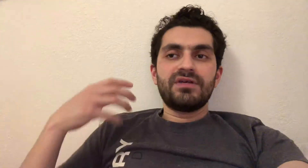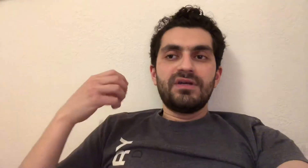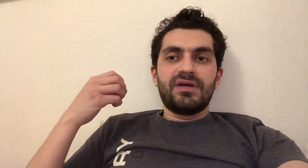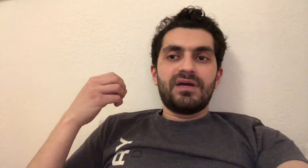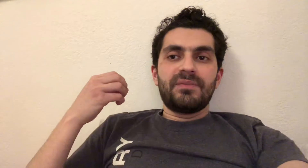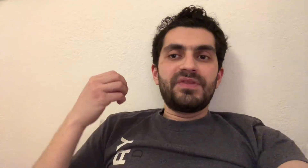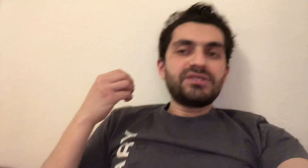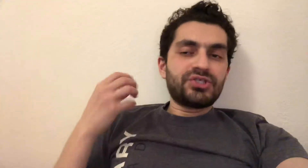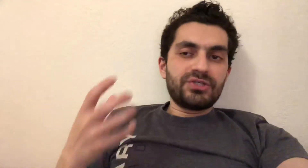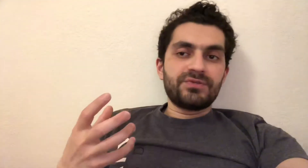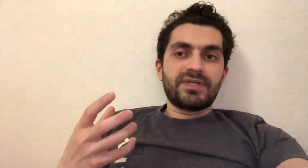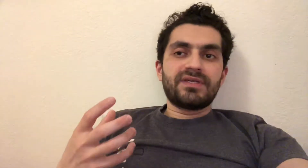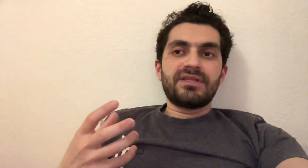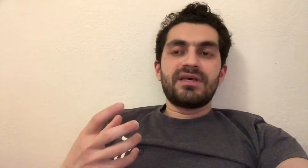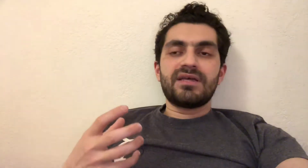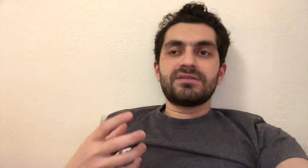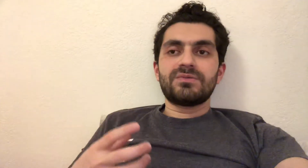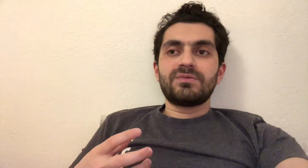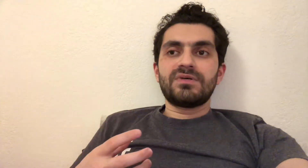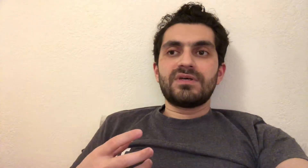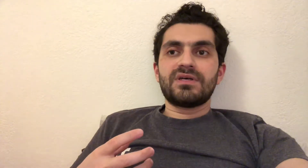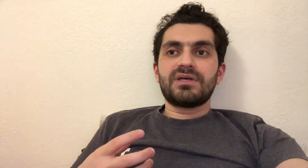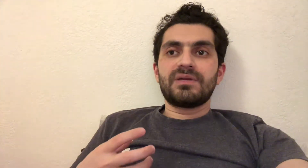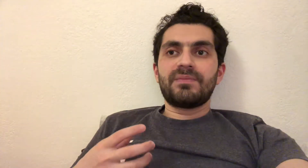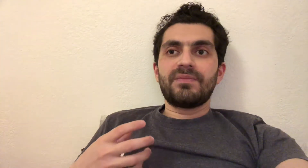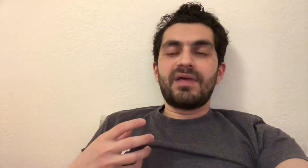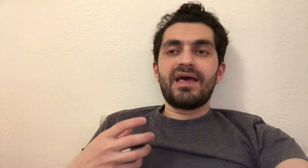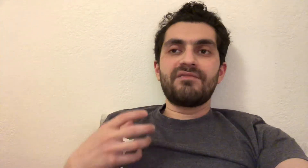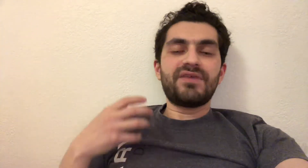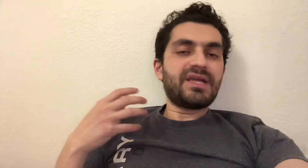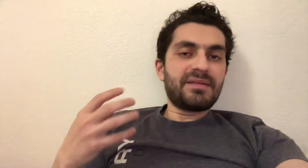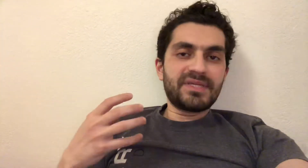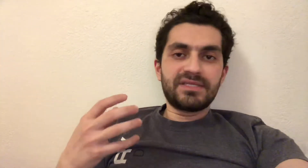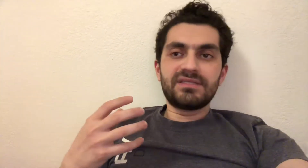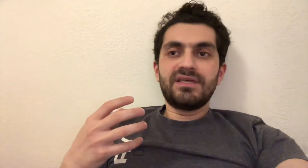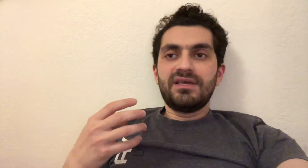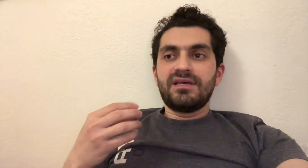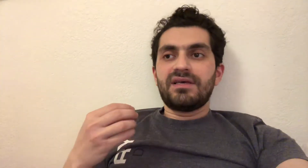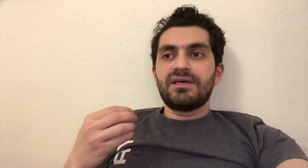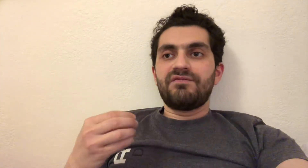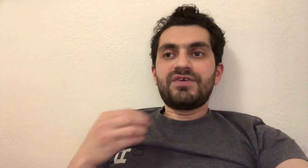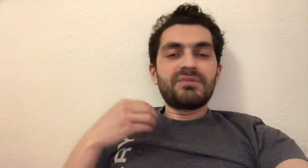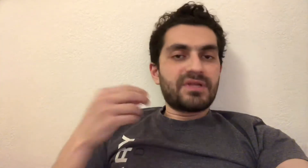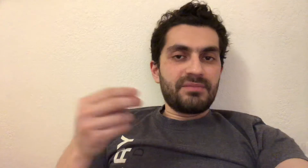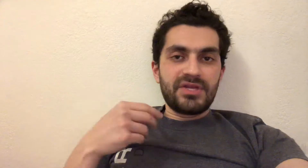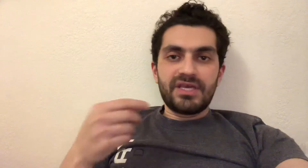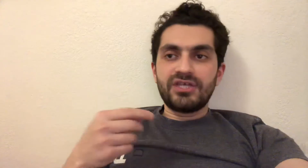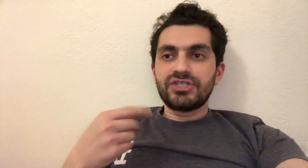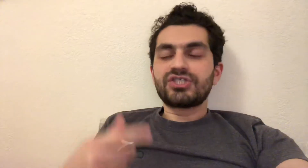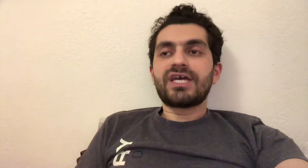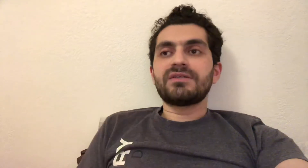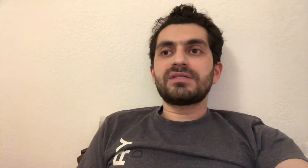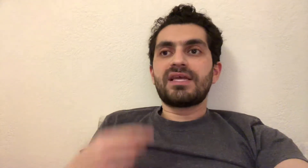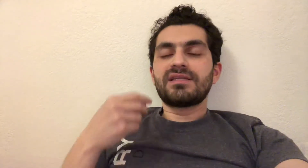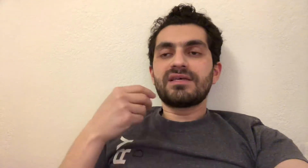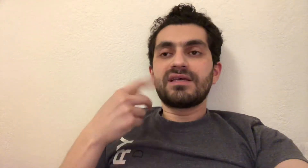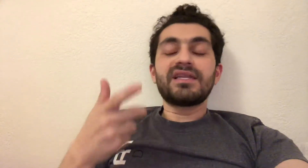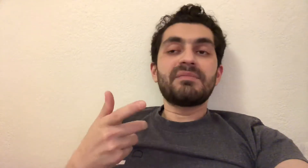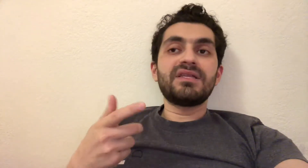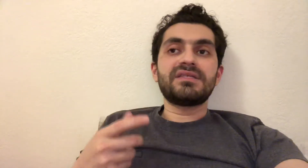these children that have very limited verbal communication channels and abilities